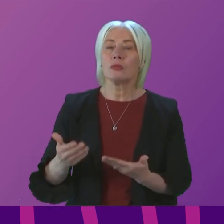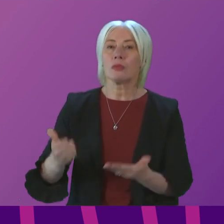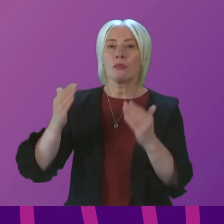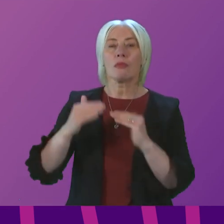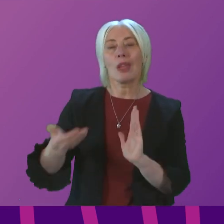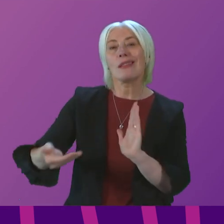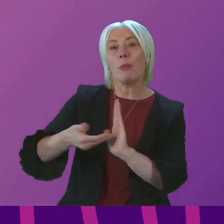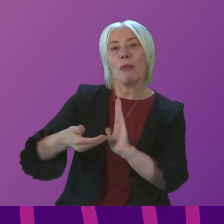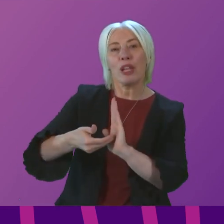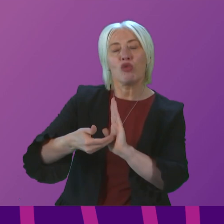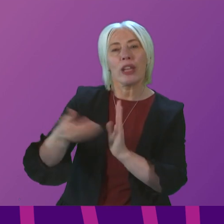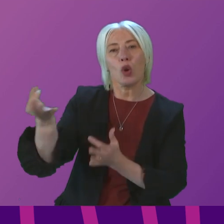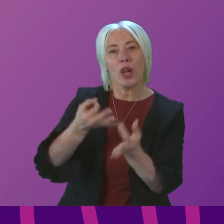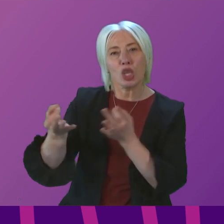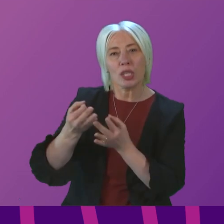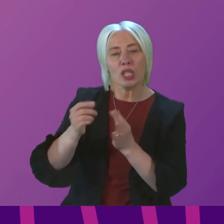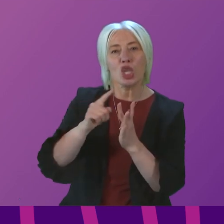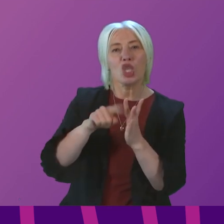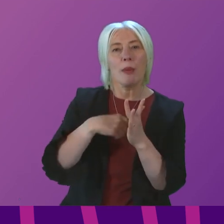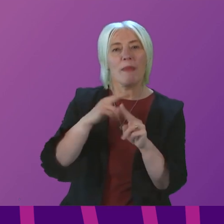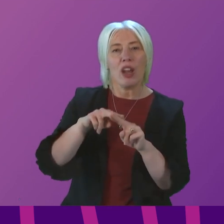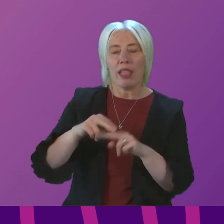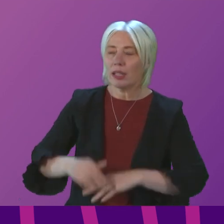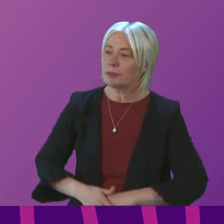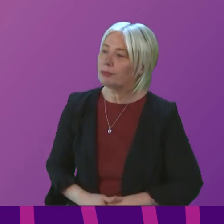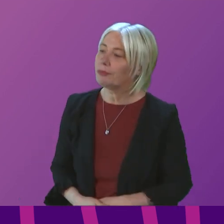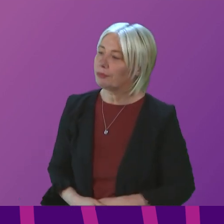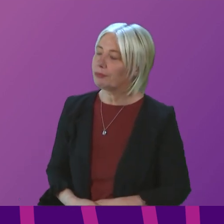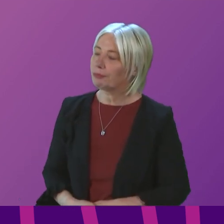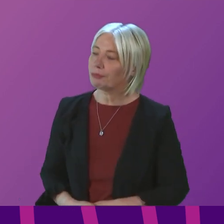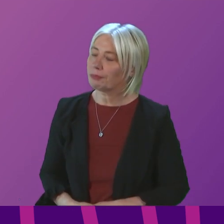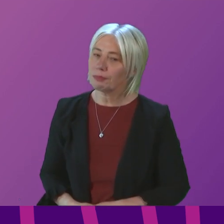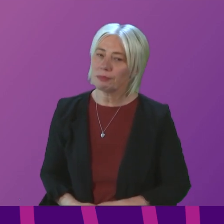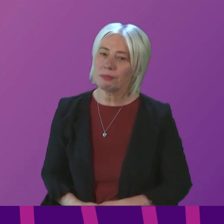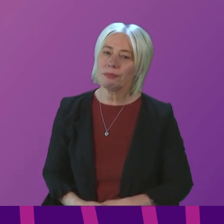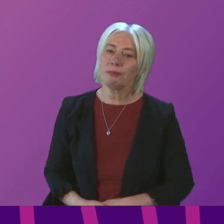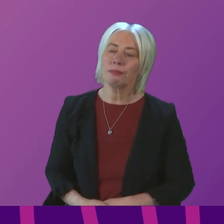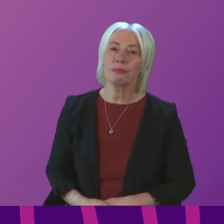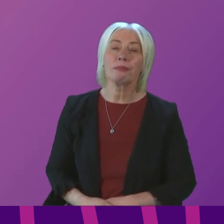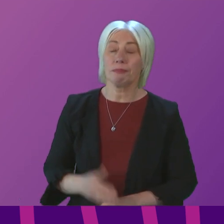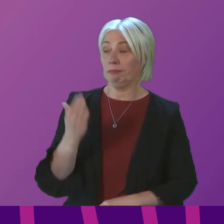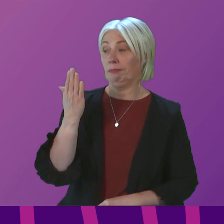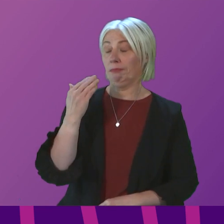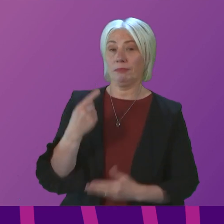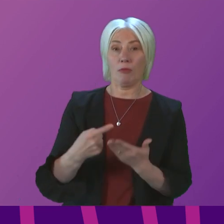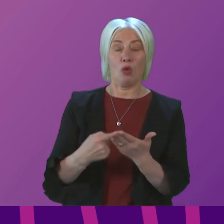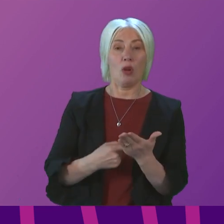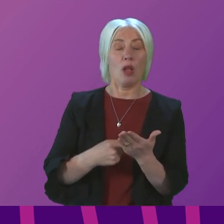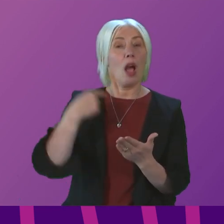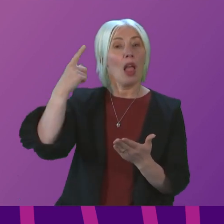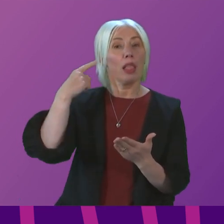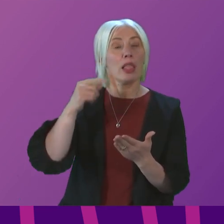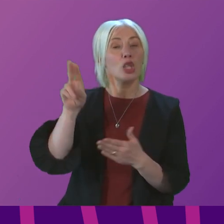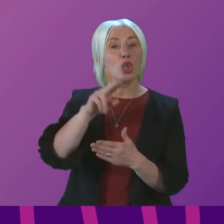to supplementaries. And I call Jim Fairley. Thank you, President Officer. First Minister, a recent report by the London School of